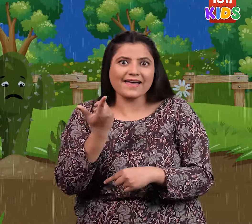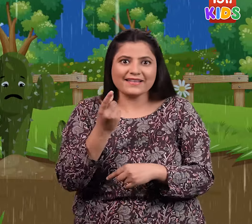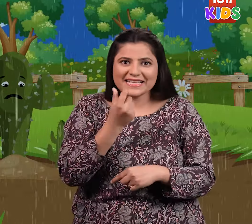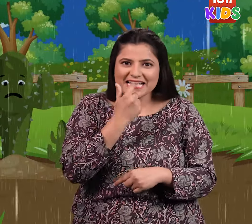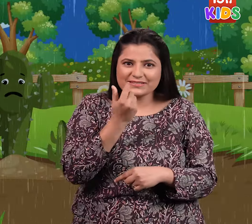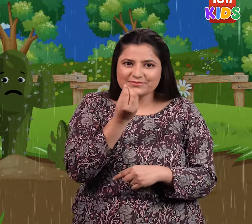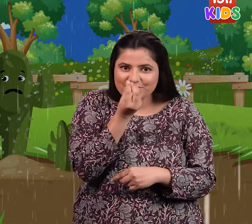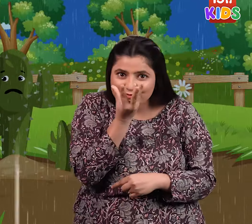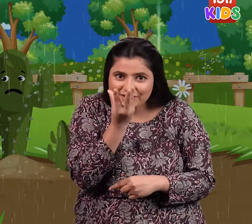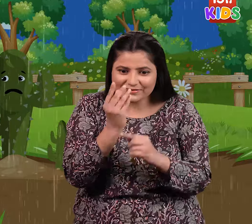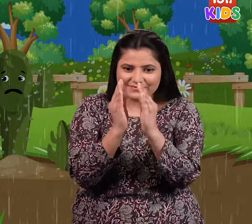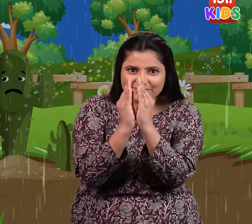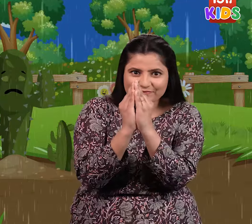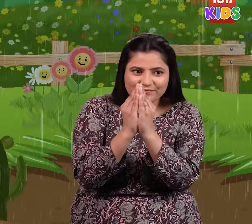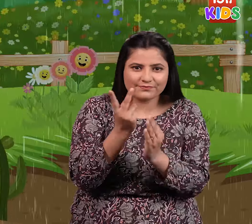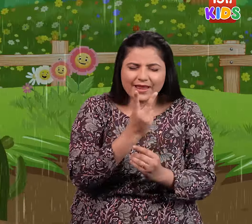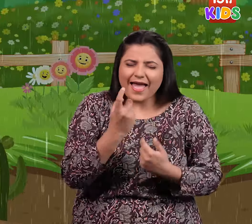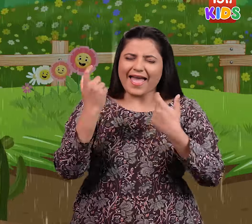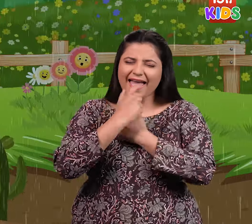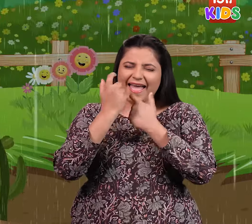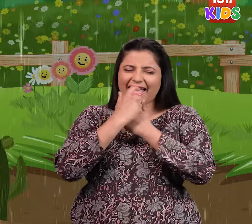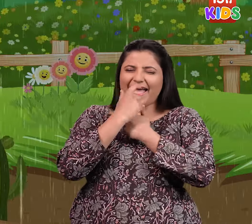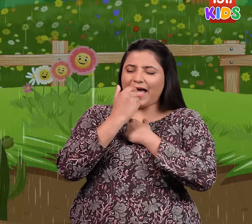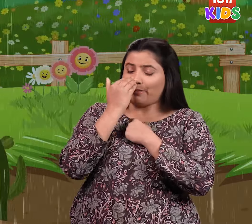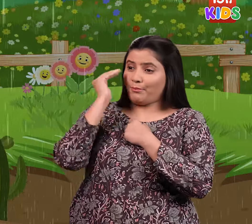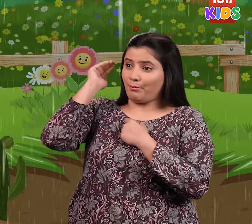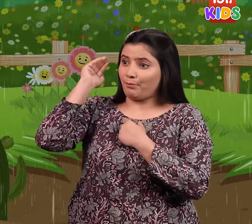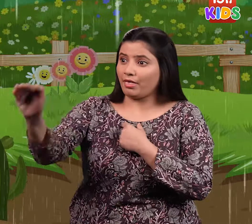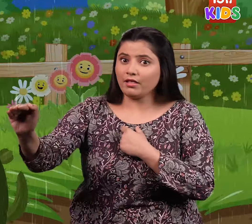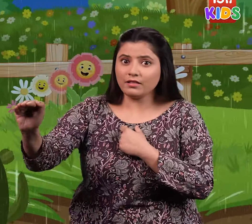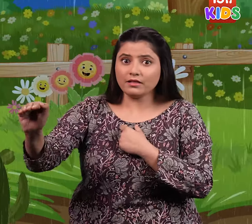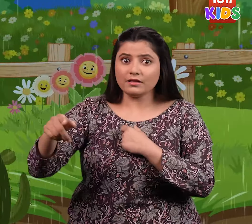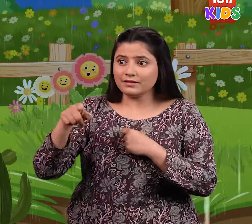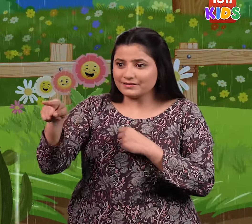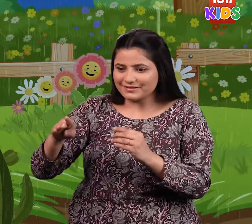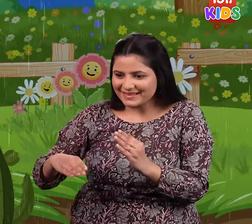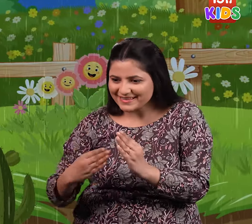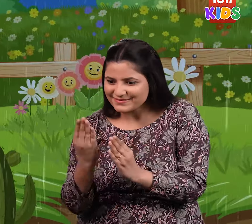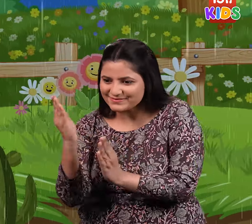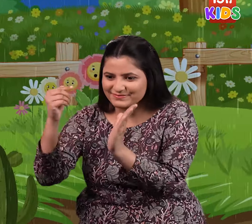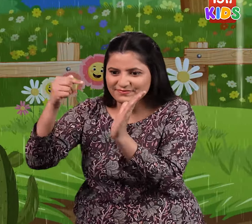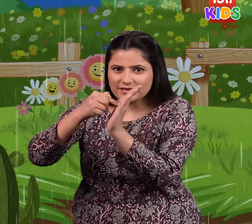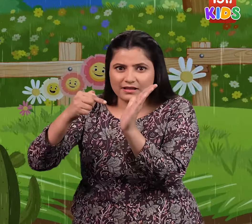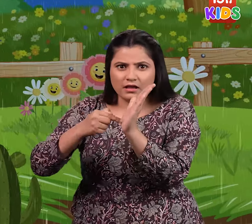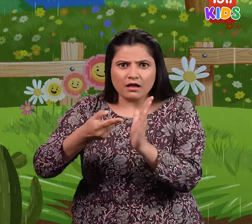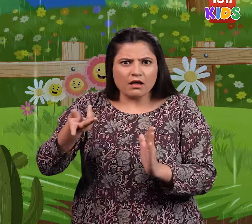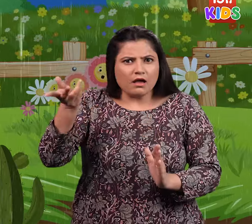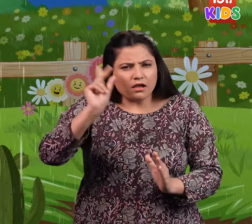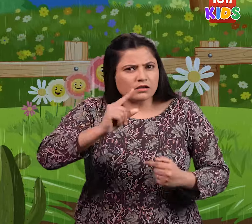this, tulip and daisy started to laugh and make fun of the cactus. The poor cactus kept